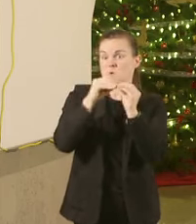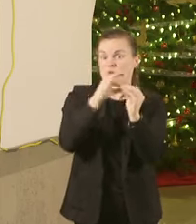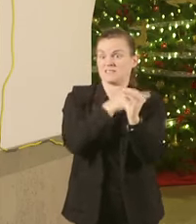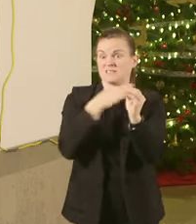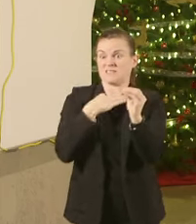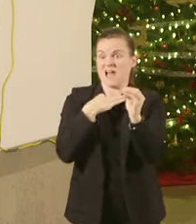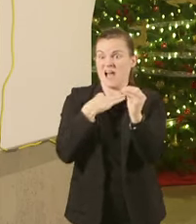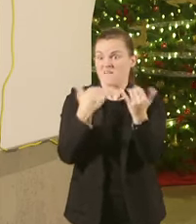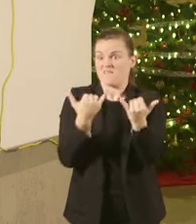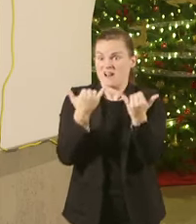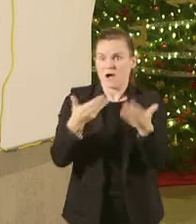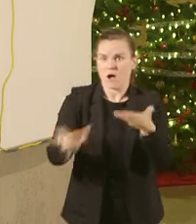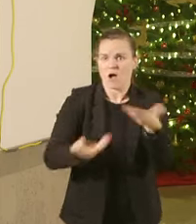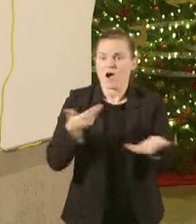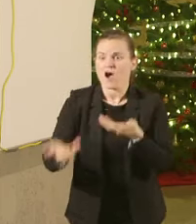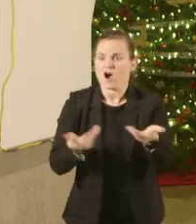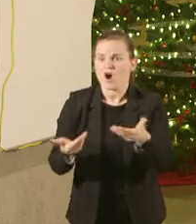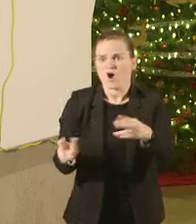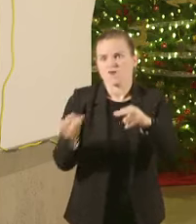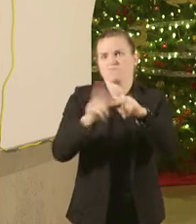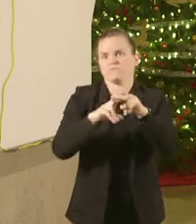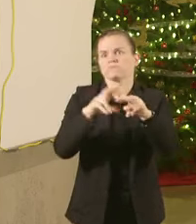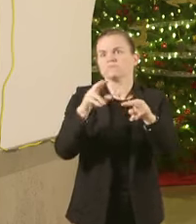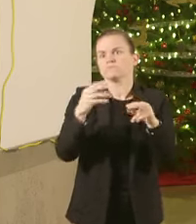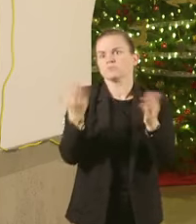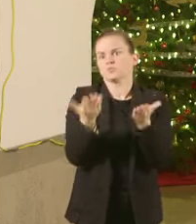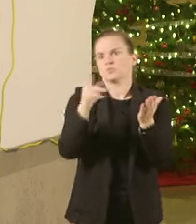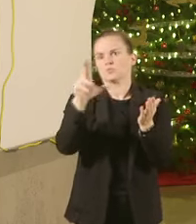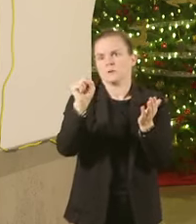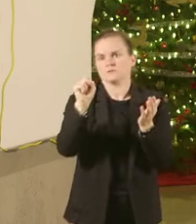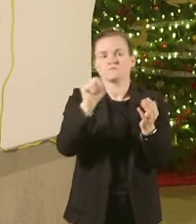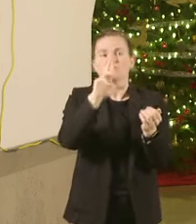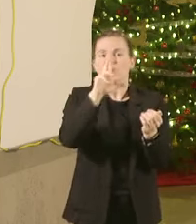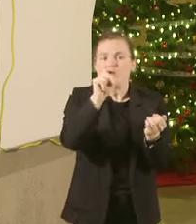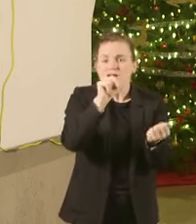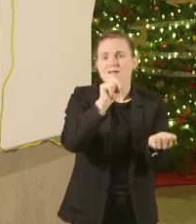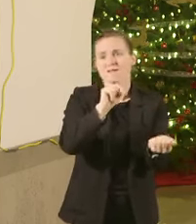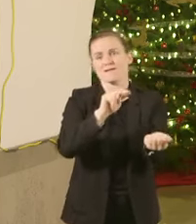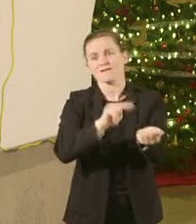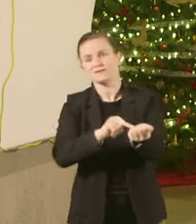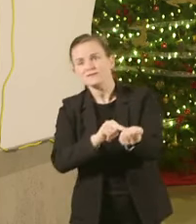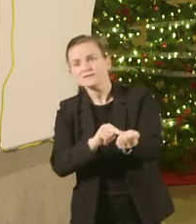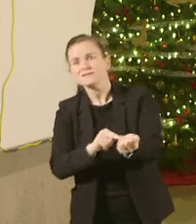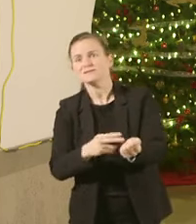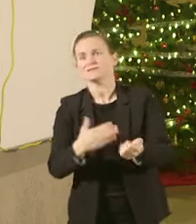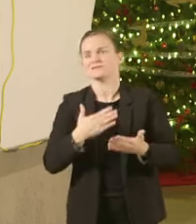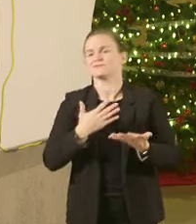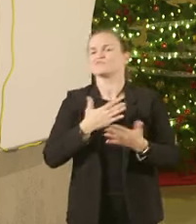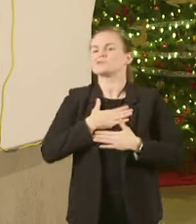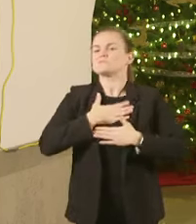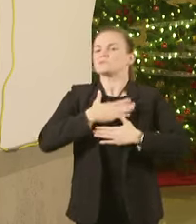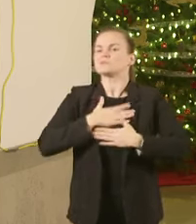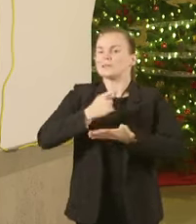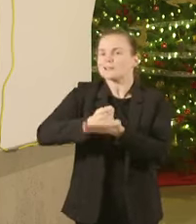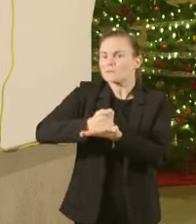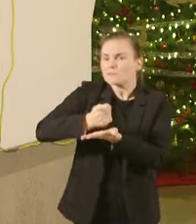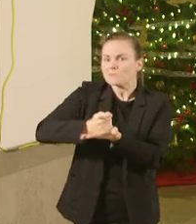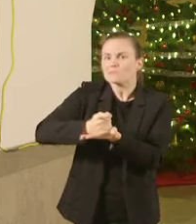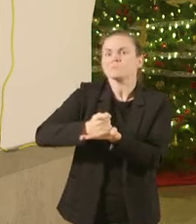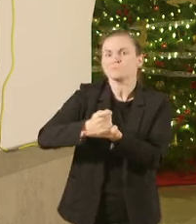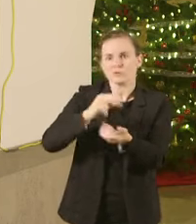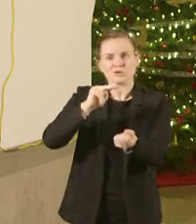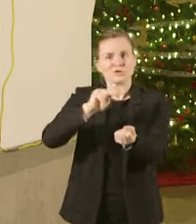region registered nurses respiratory therapists certified nurse assistants